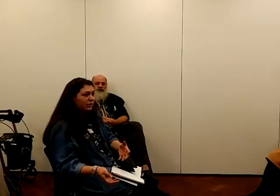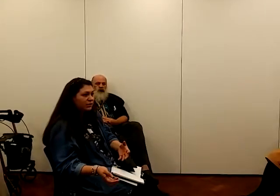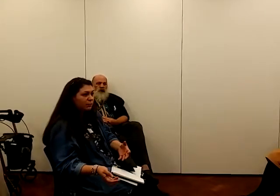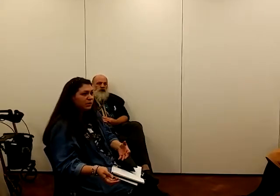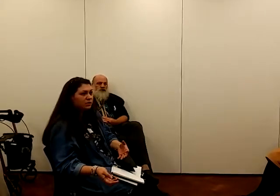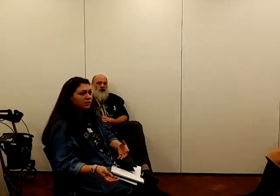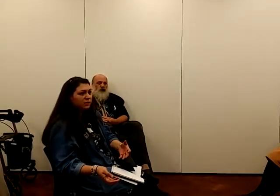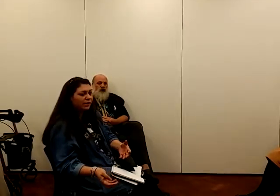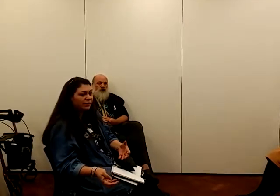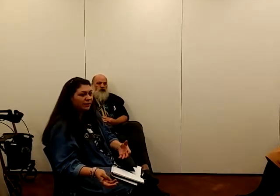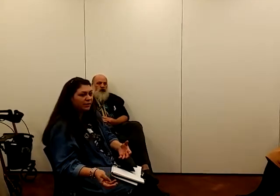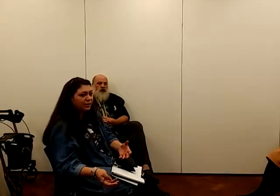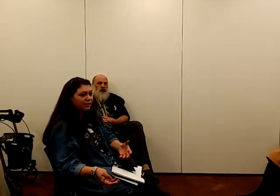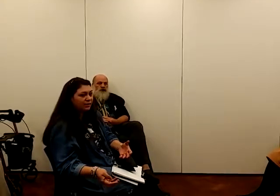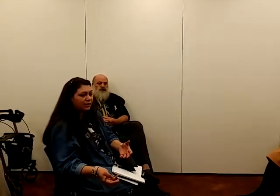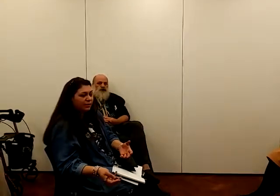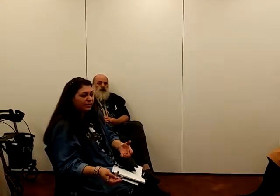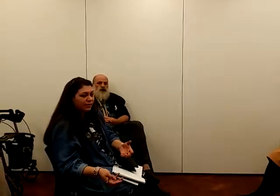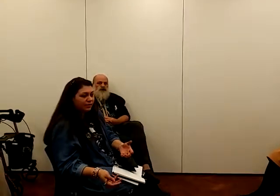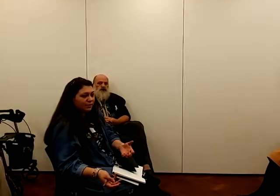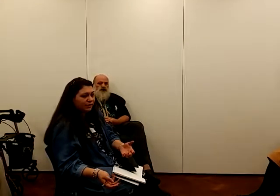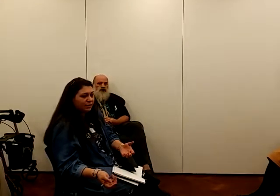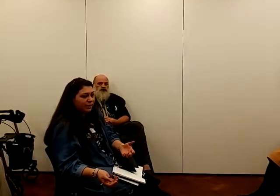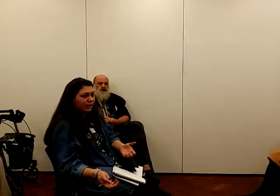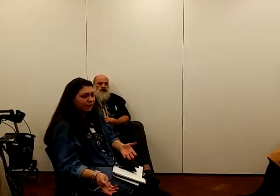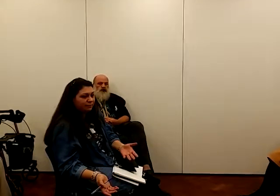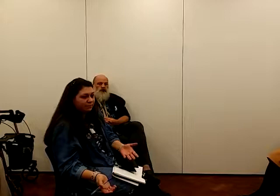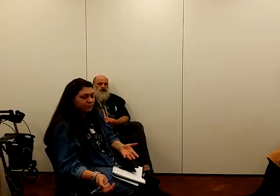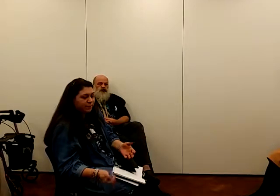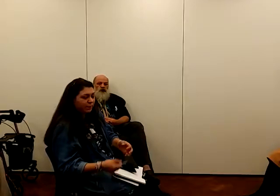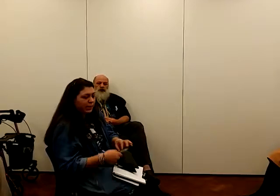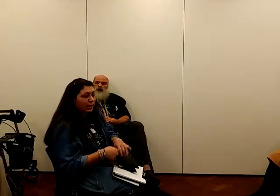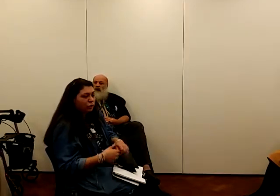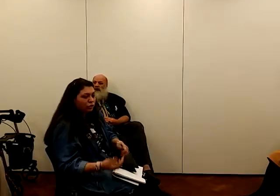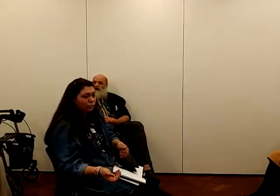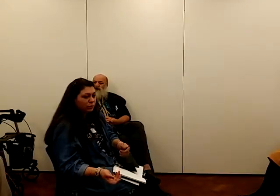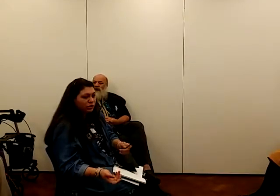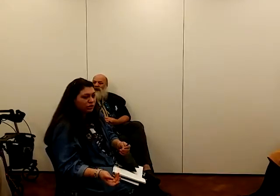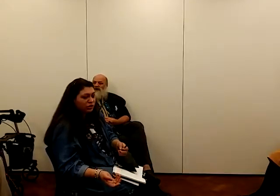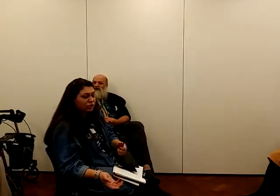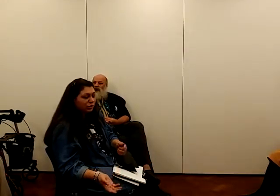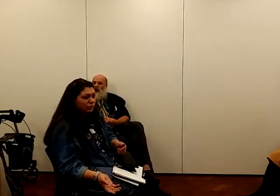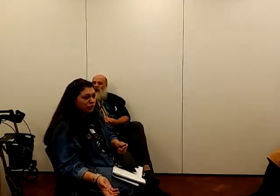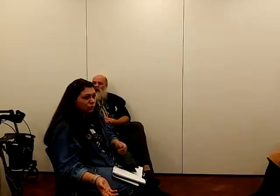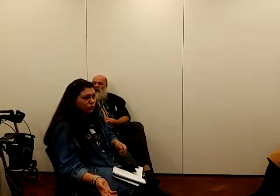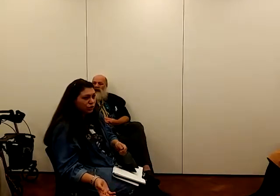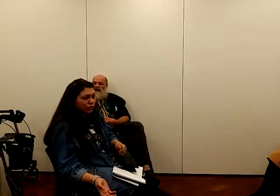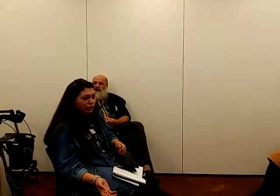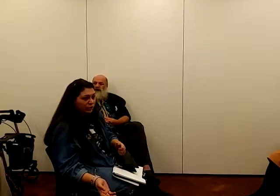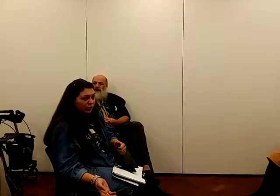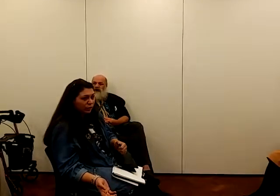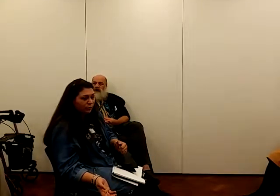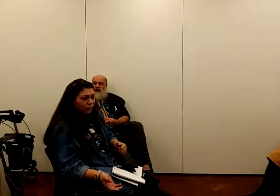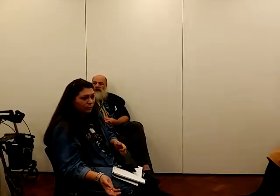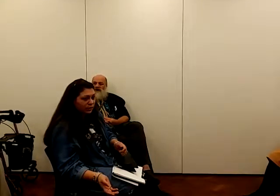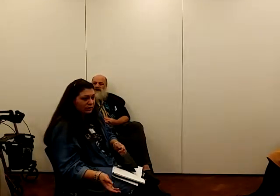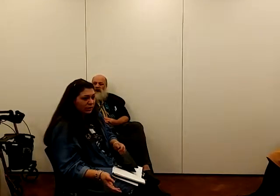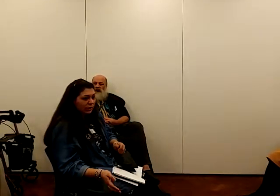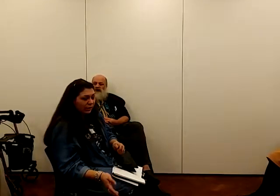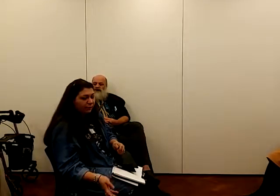carers because of the fact that the, you know, care contributions are so extortionate, that it means that they're